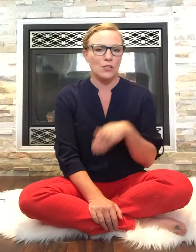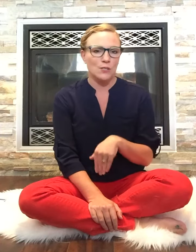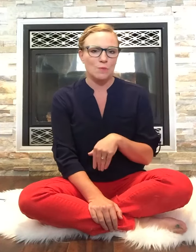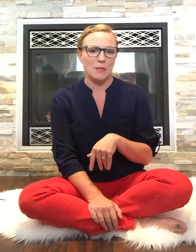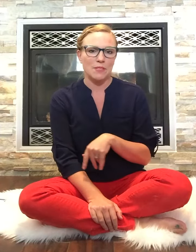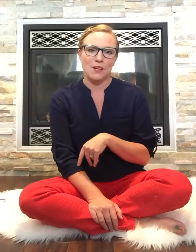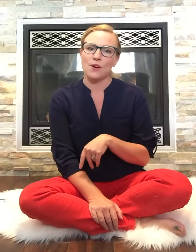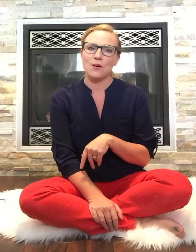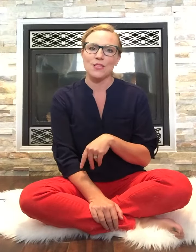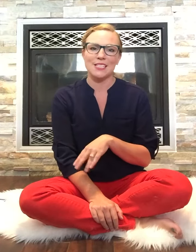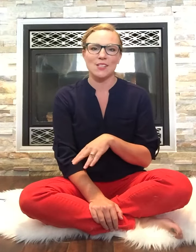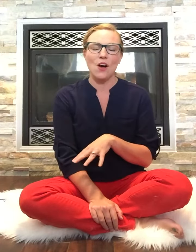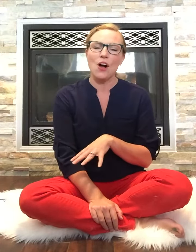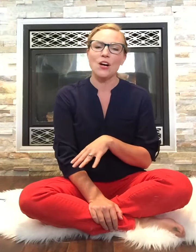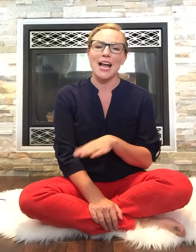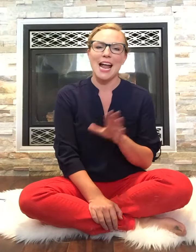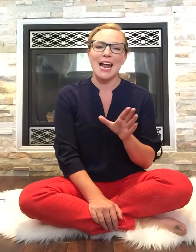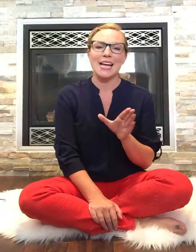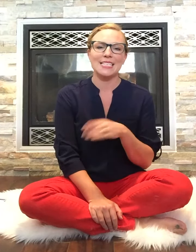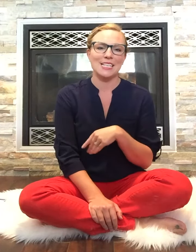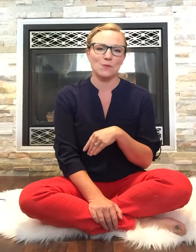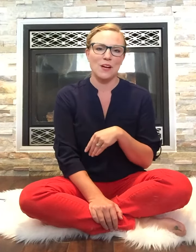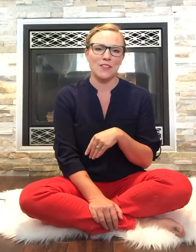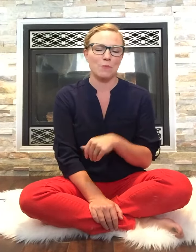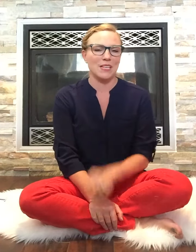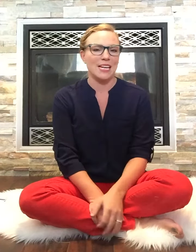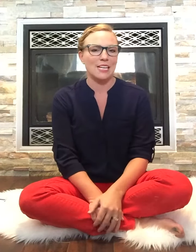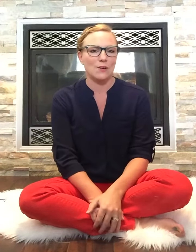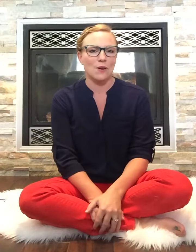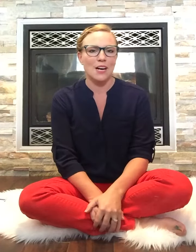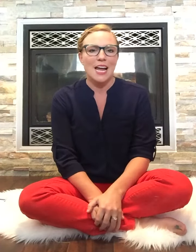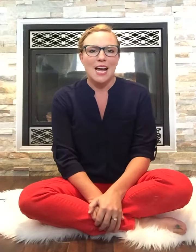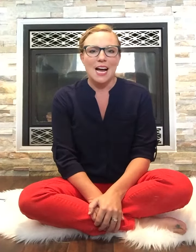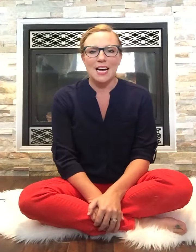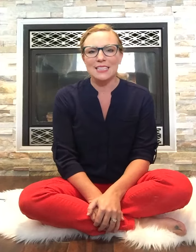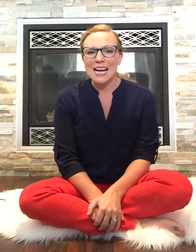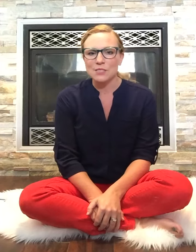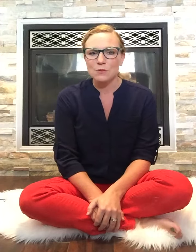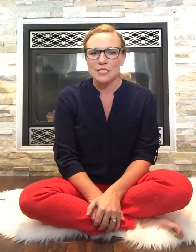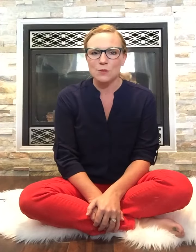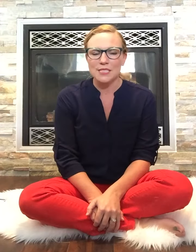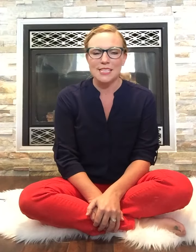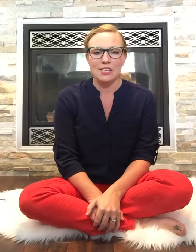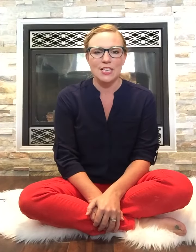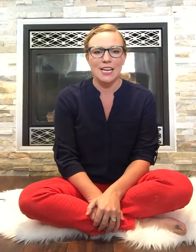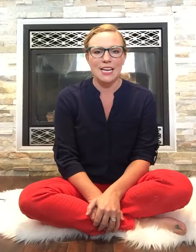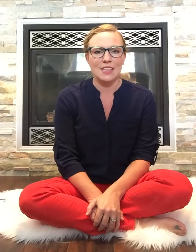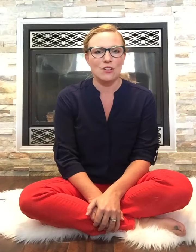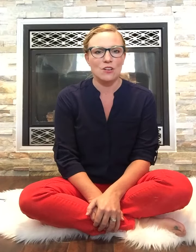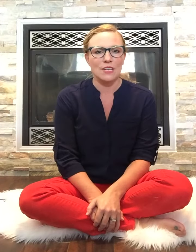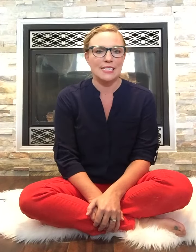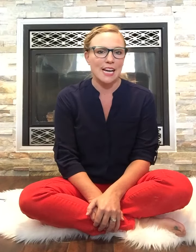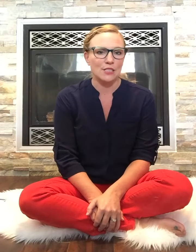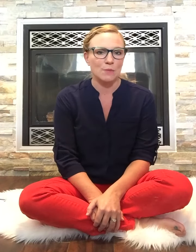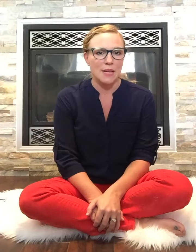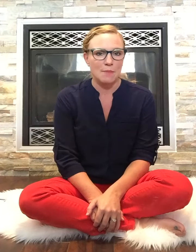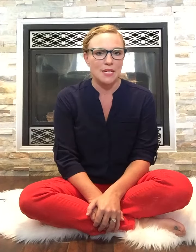also be below the song and as well they'll be in your class resource section and in their entitled Baby